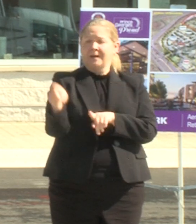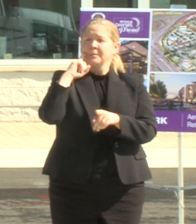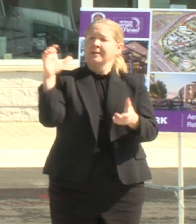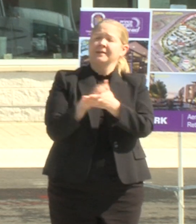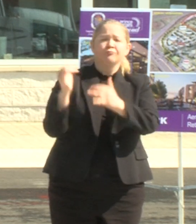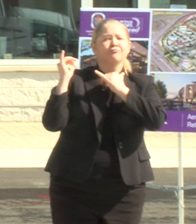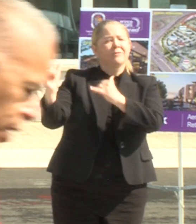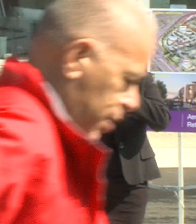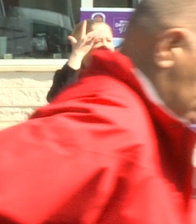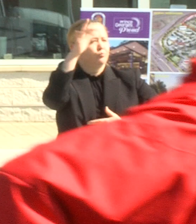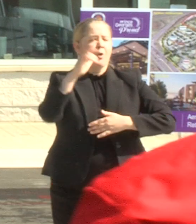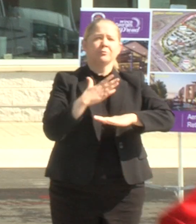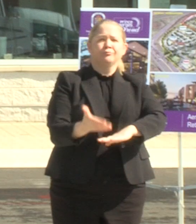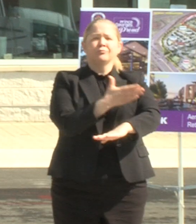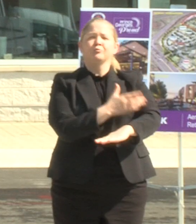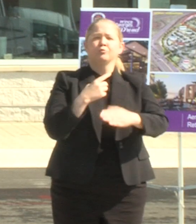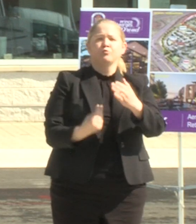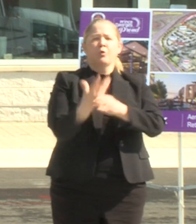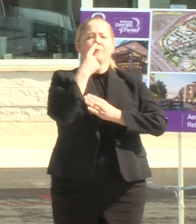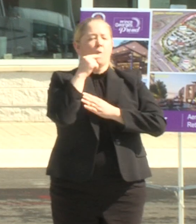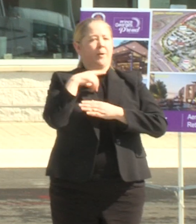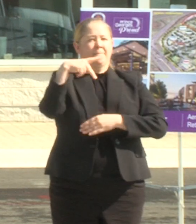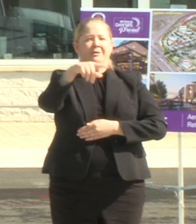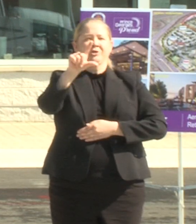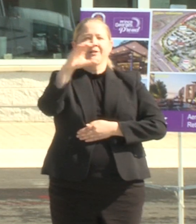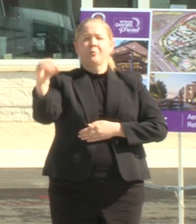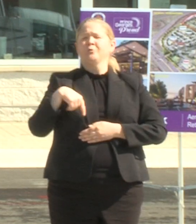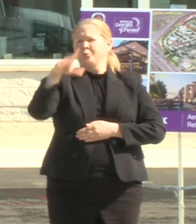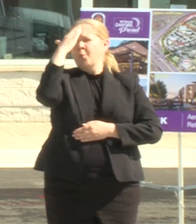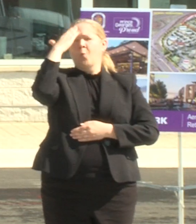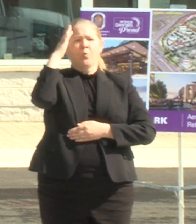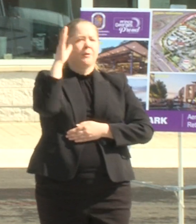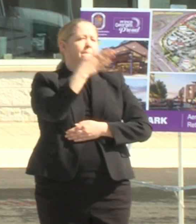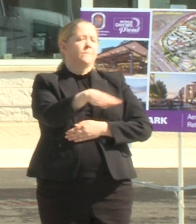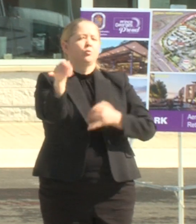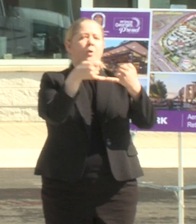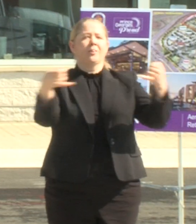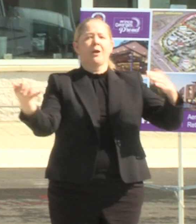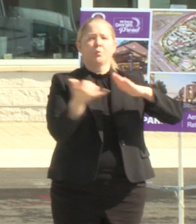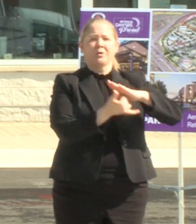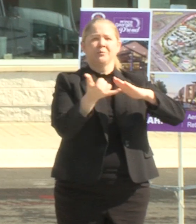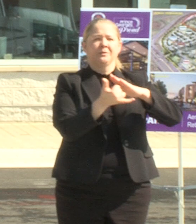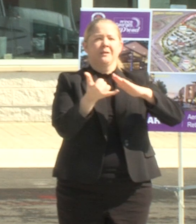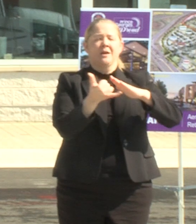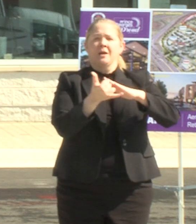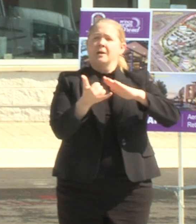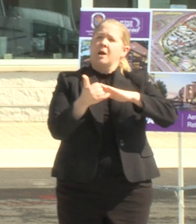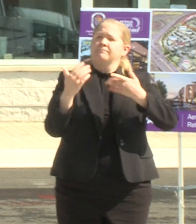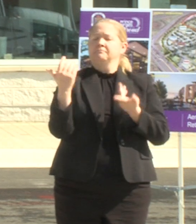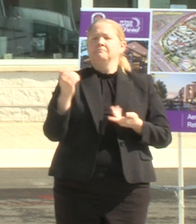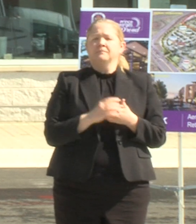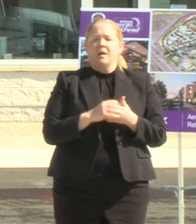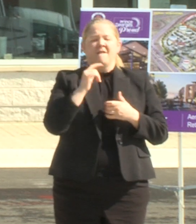smart growth for Prince George's County now you know that the blue line corridor and underdeveloped five mile stretch across